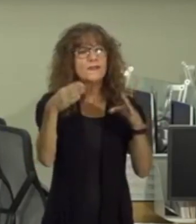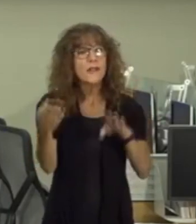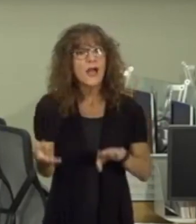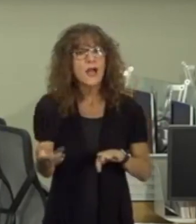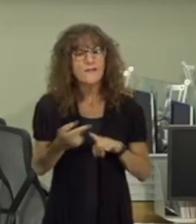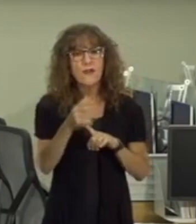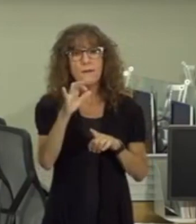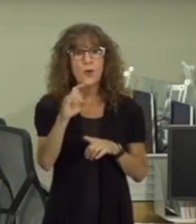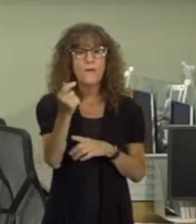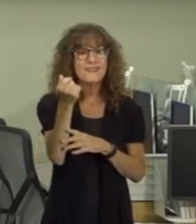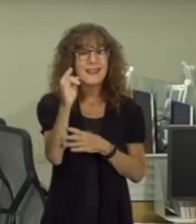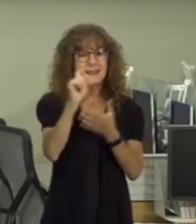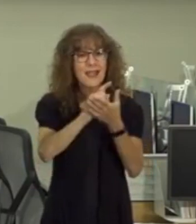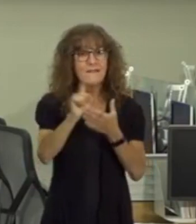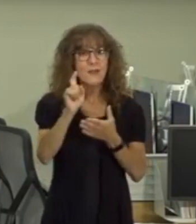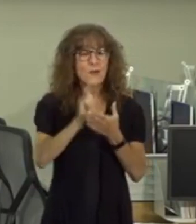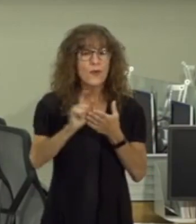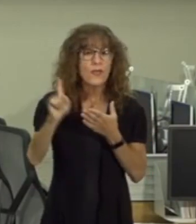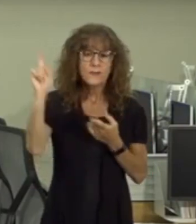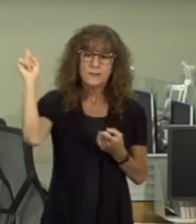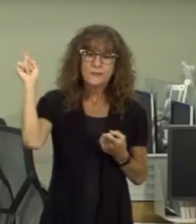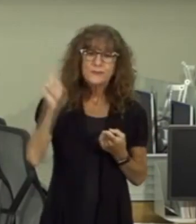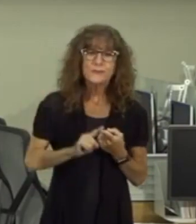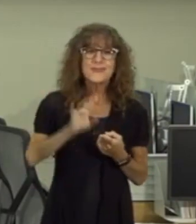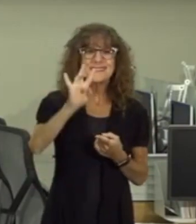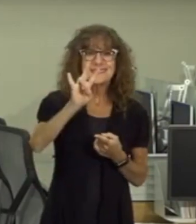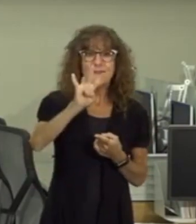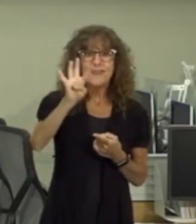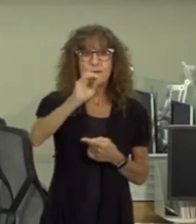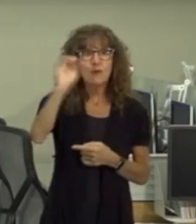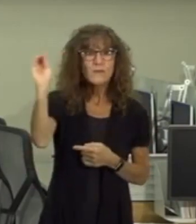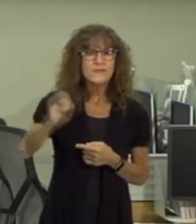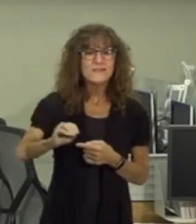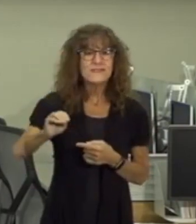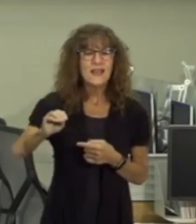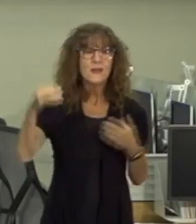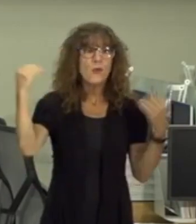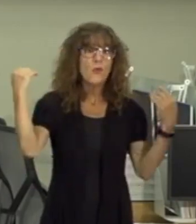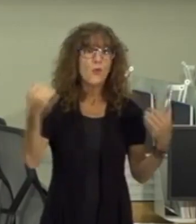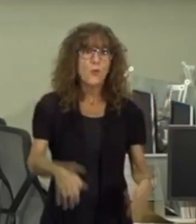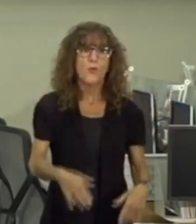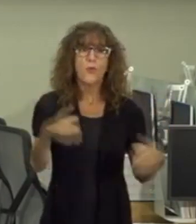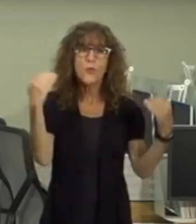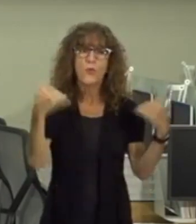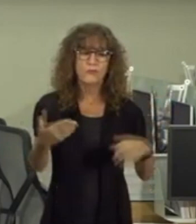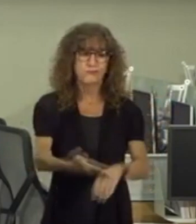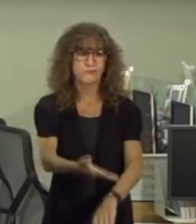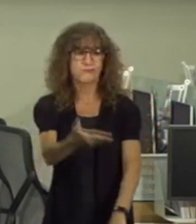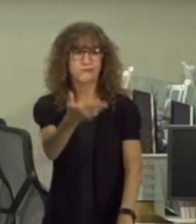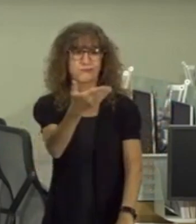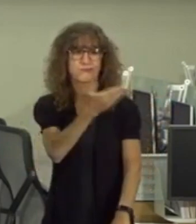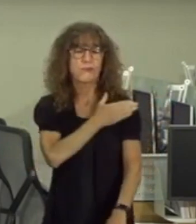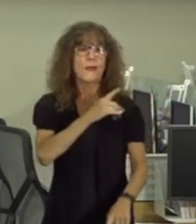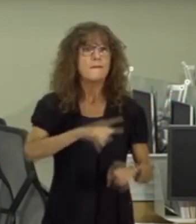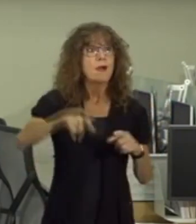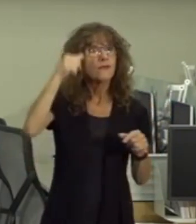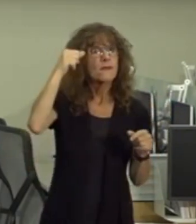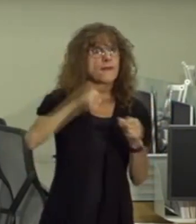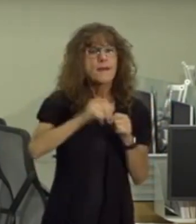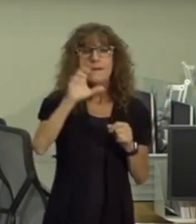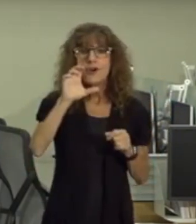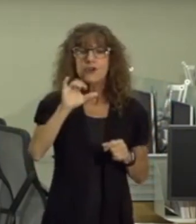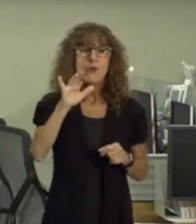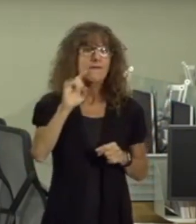from covet 19 per week has decreased 74 this is a great improvement but keep in mind covet